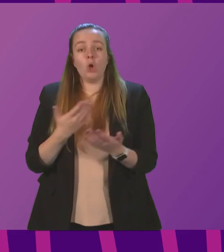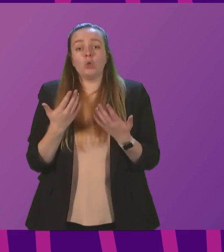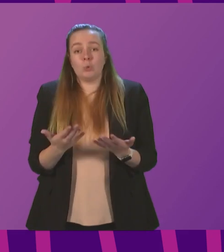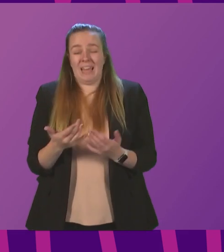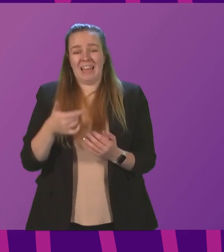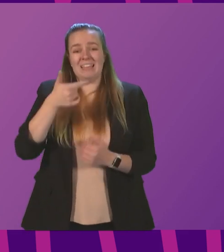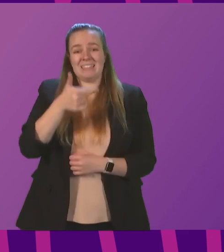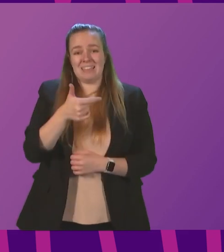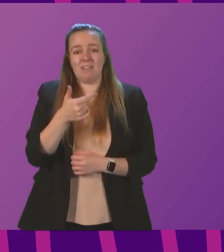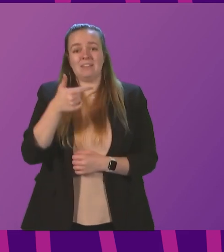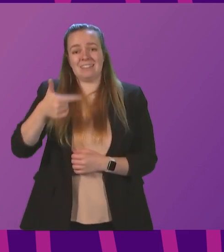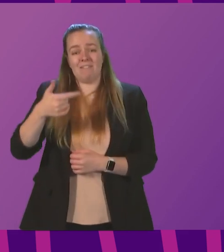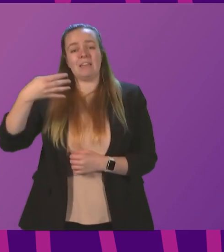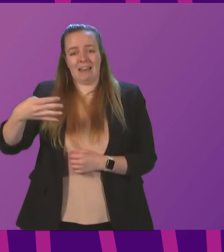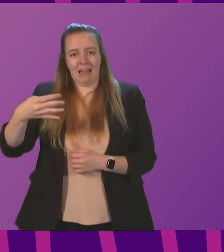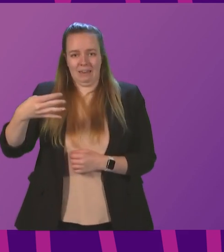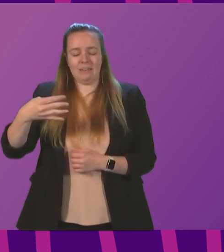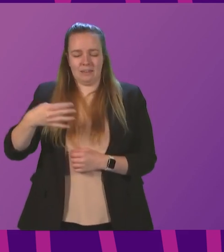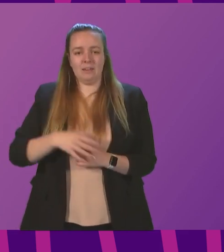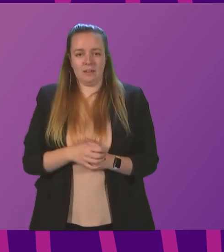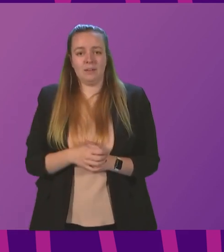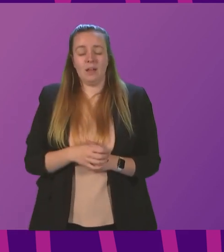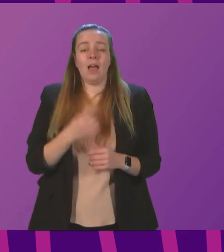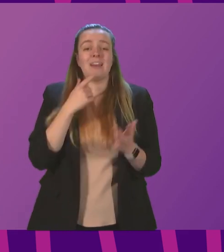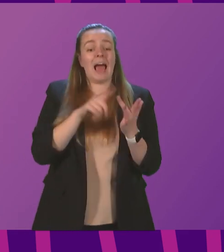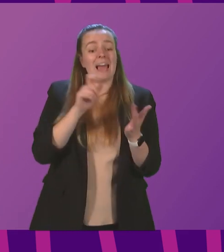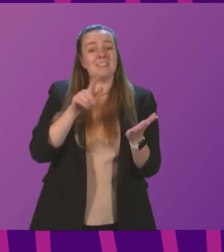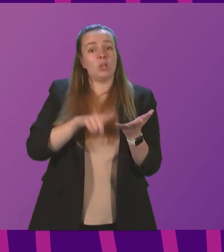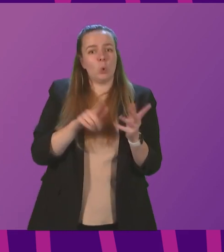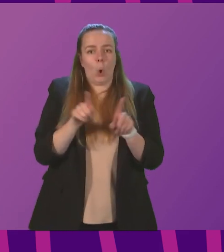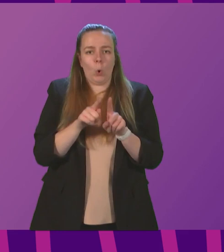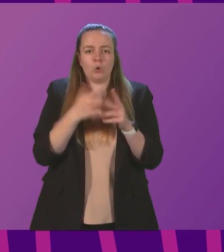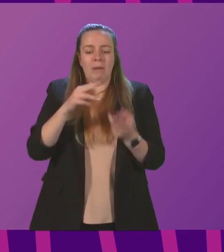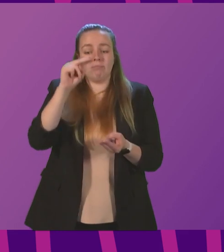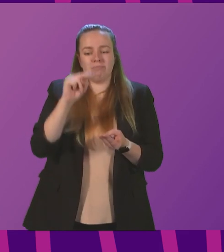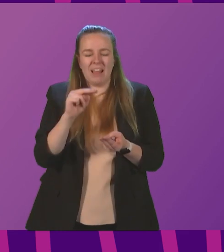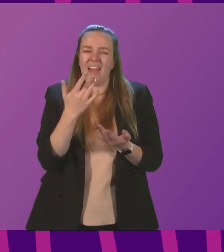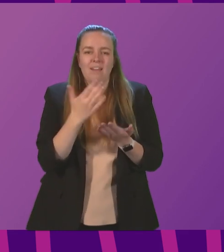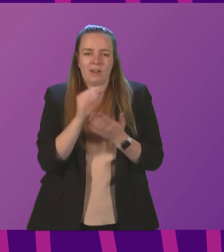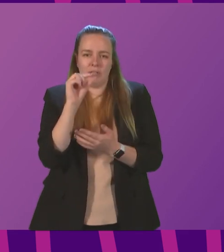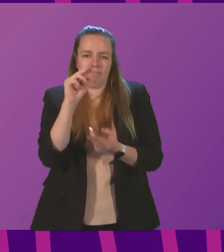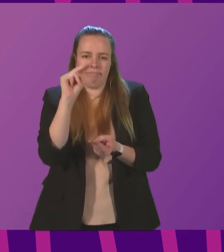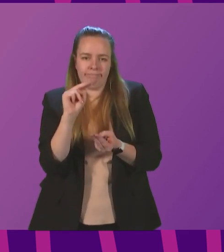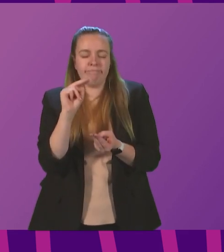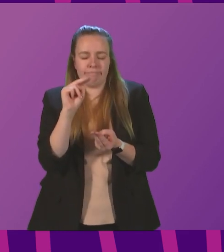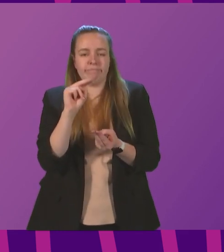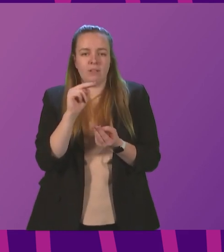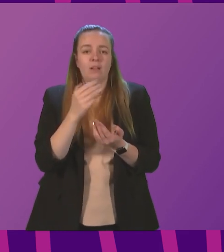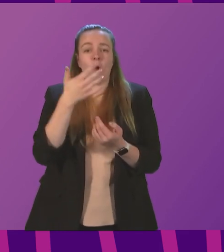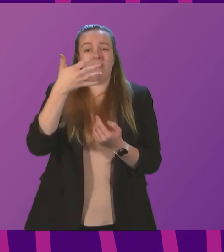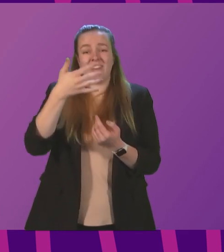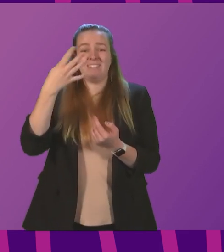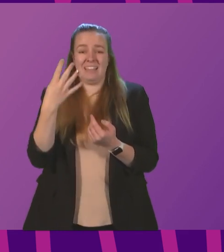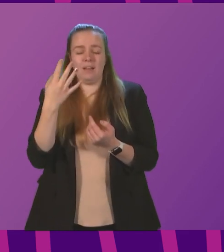779. And the number in intensive care has also fallen, although very slightly during that time, from